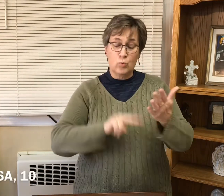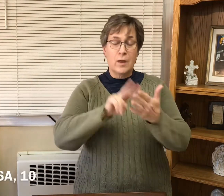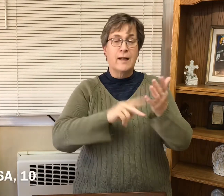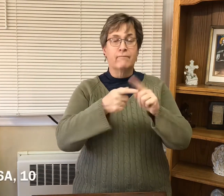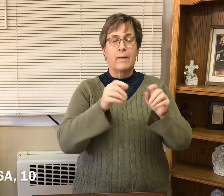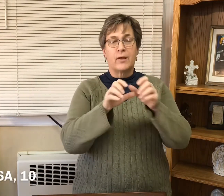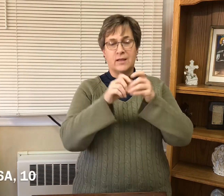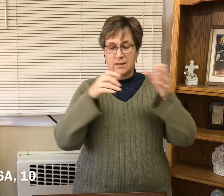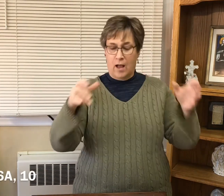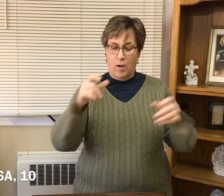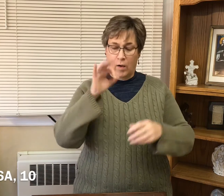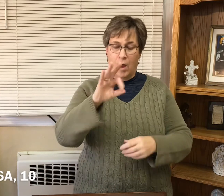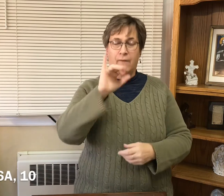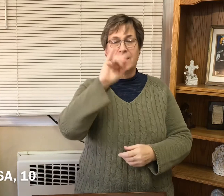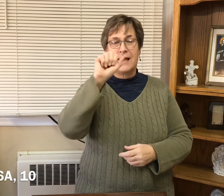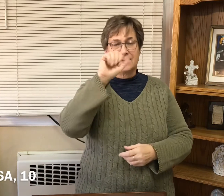A reading from the prophet Isaiah.